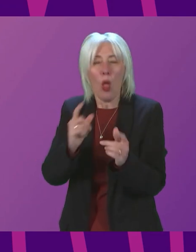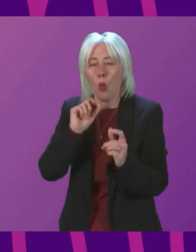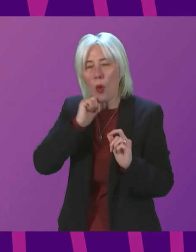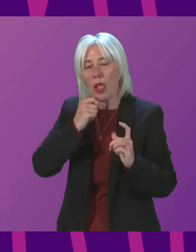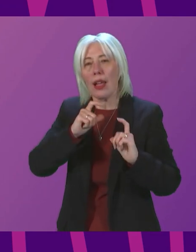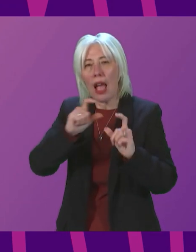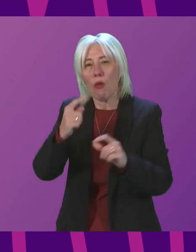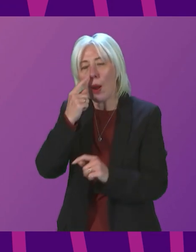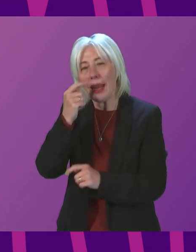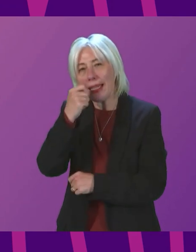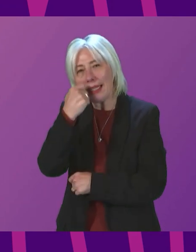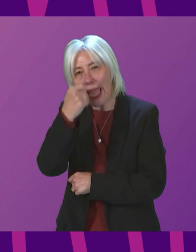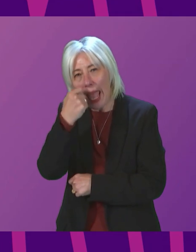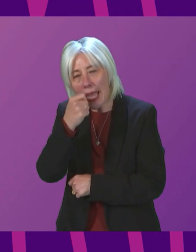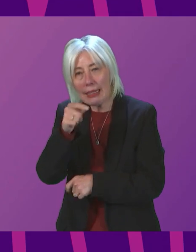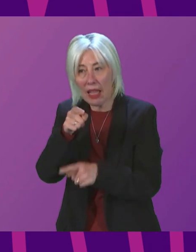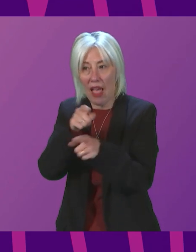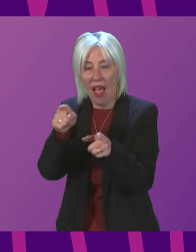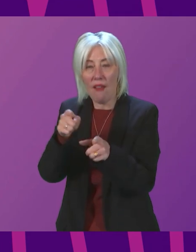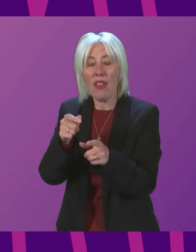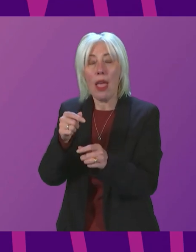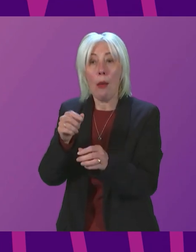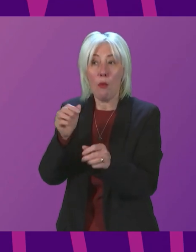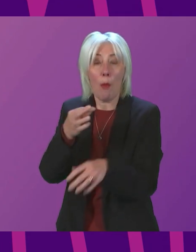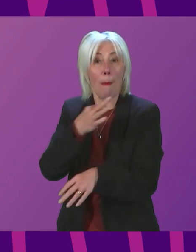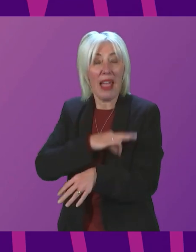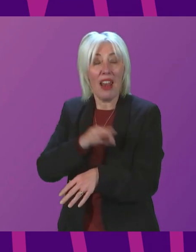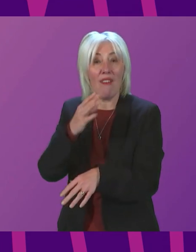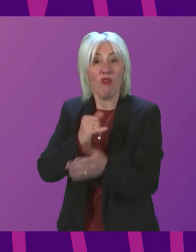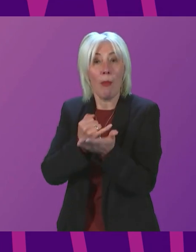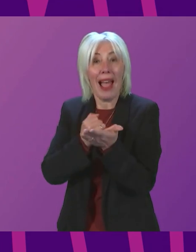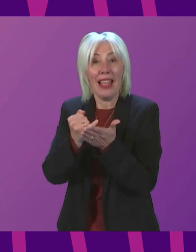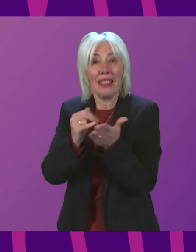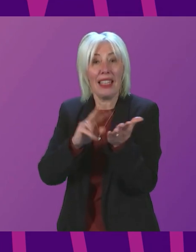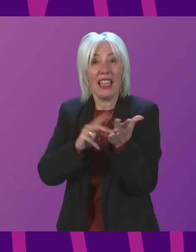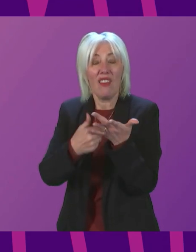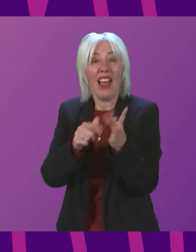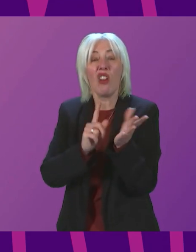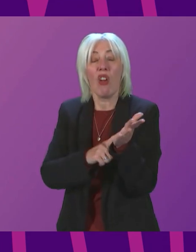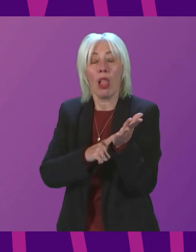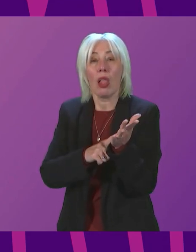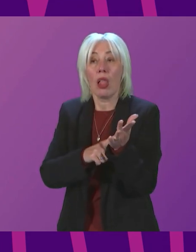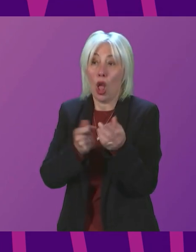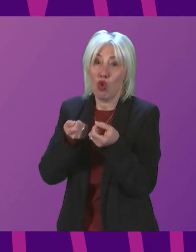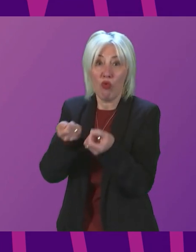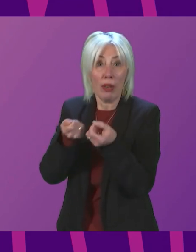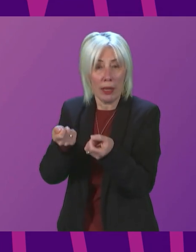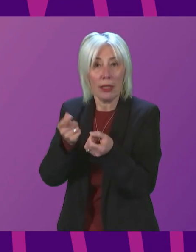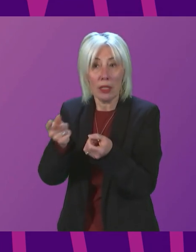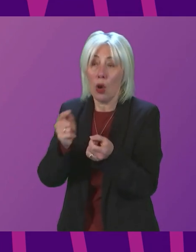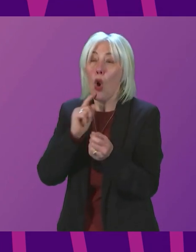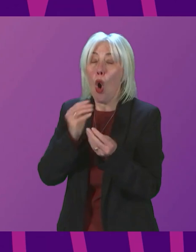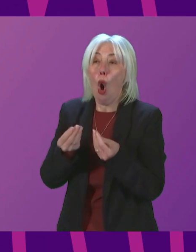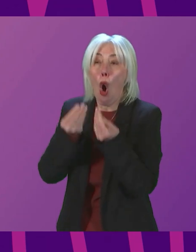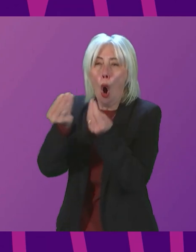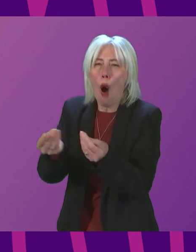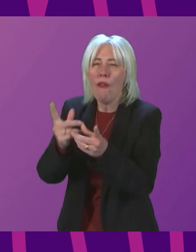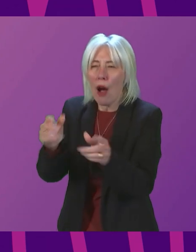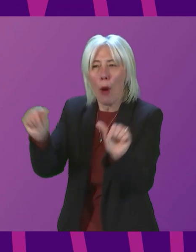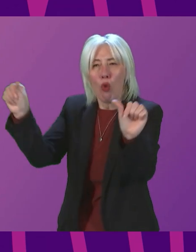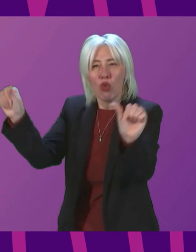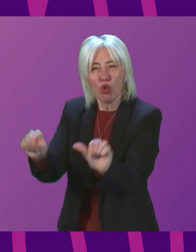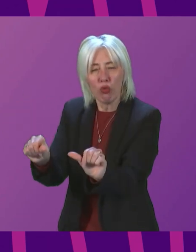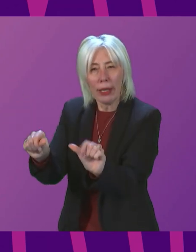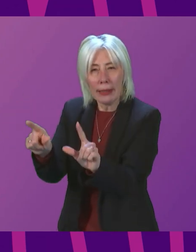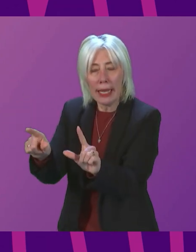ensure that those who would benefit from antiviral treatment, and that is still being offered on a fairly restricted basis but